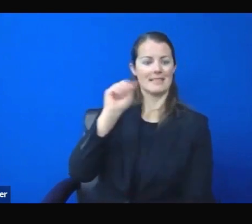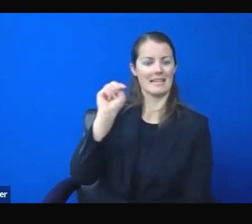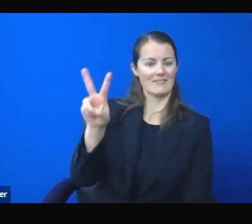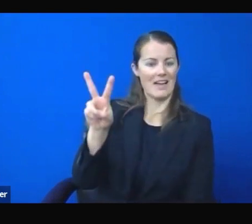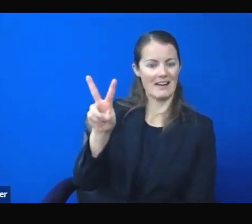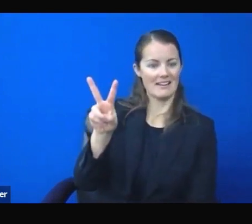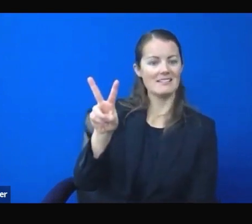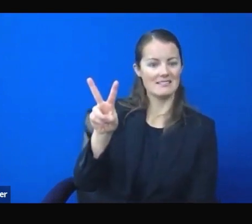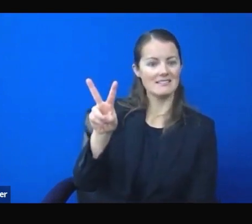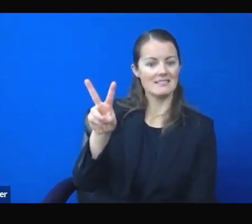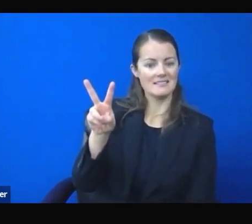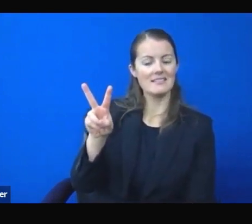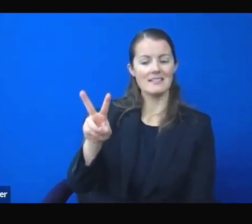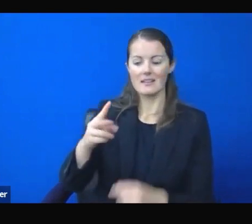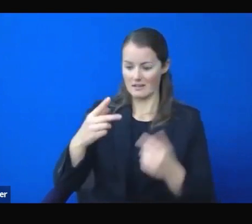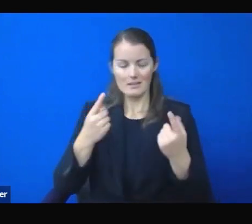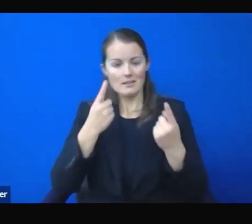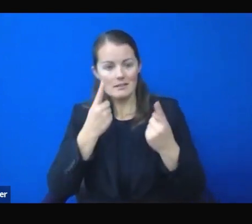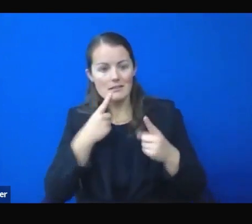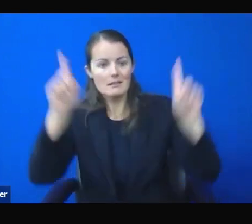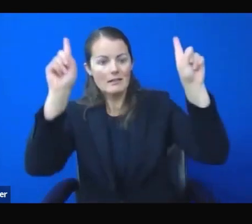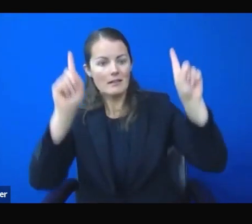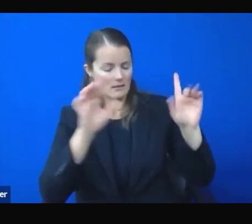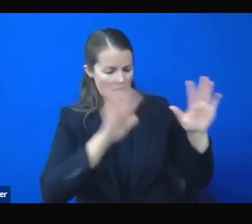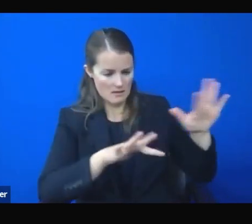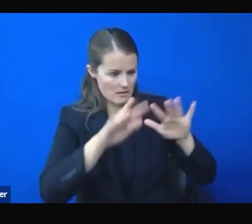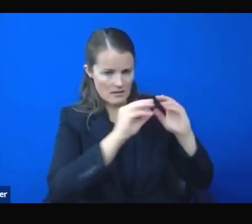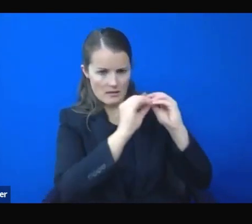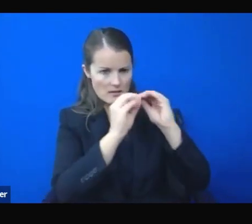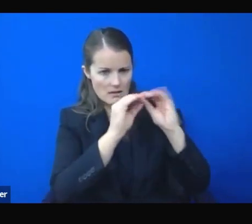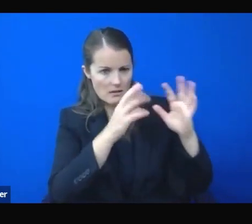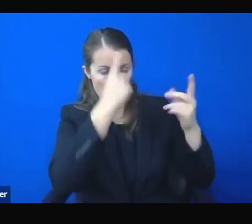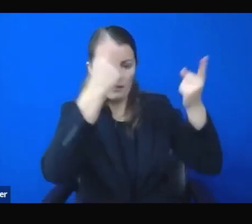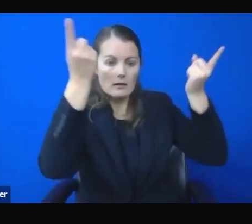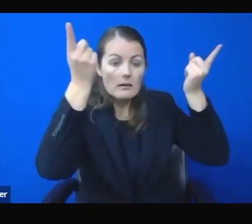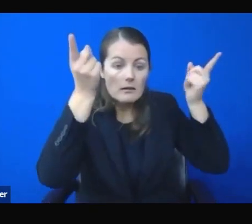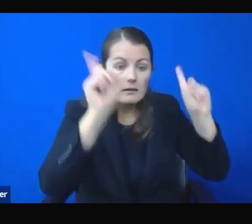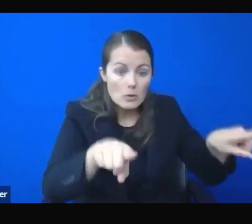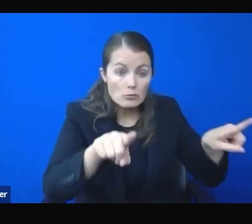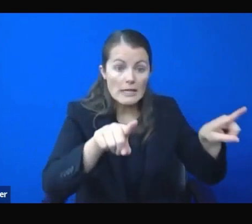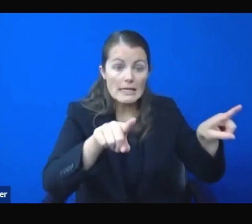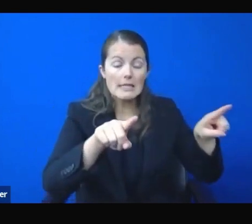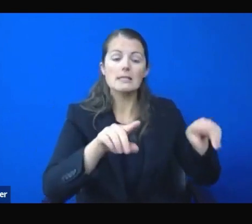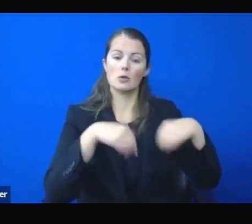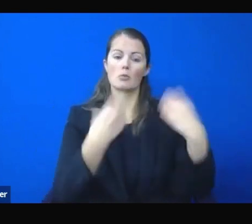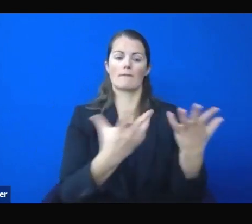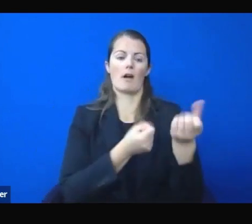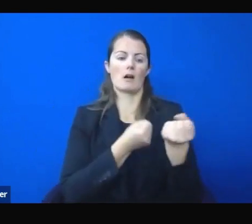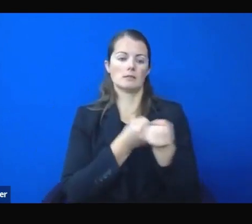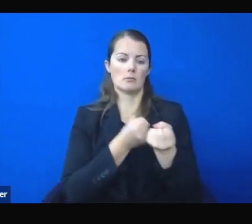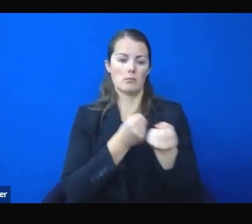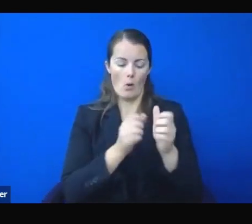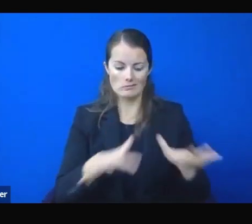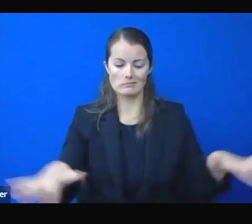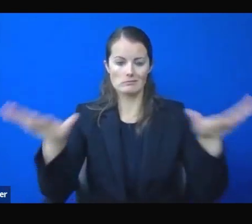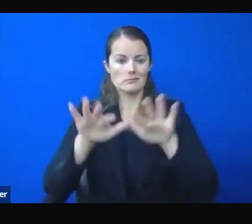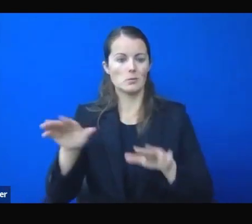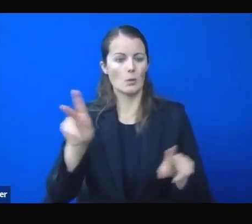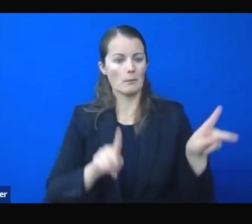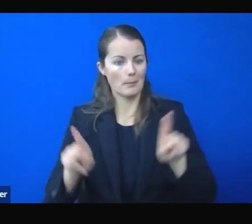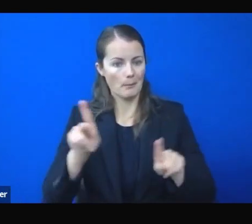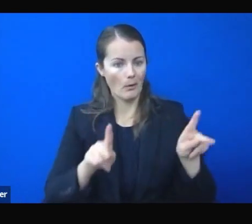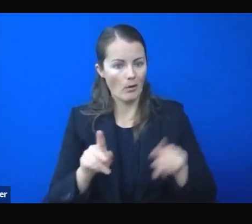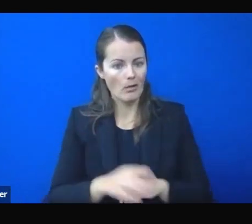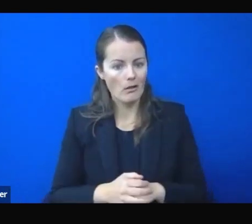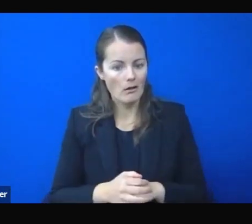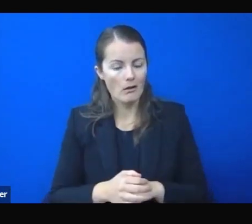workers, labor unions, major employers, and government officials, all coming to the virtual table. Both sides knew